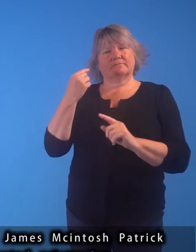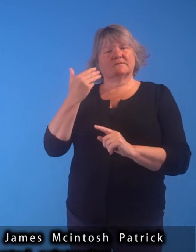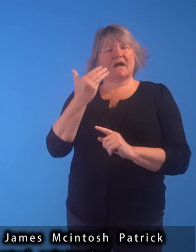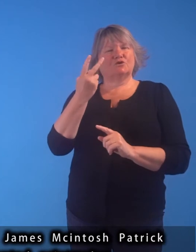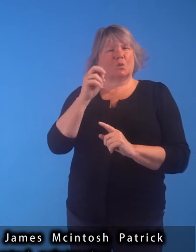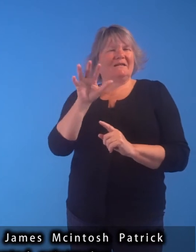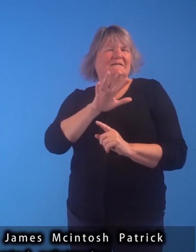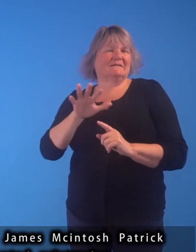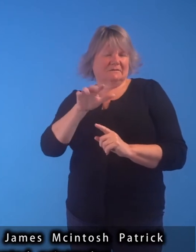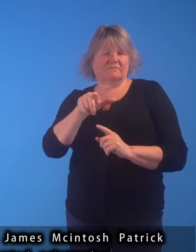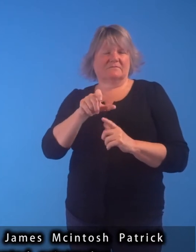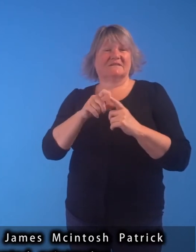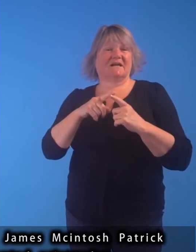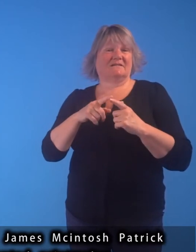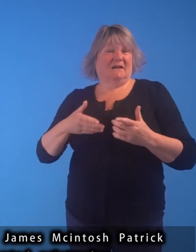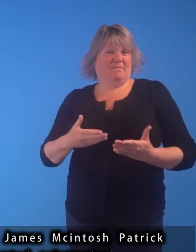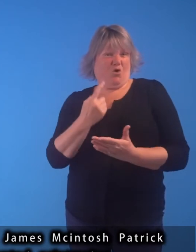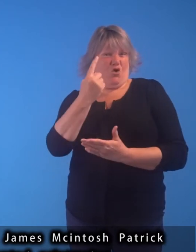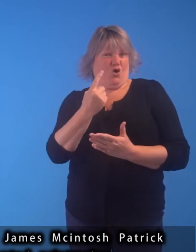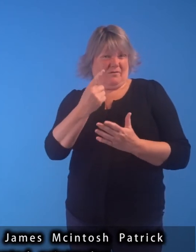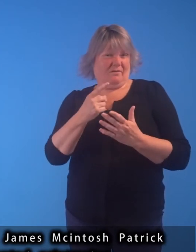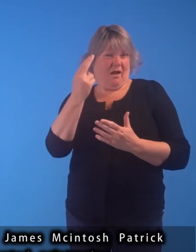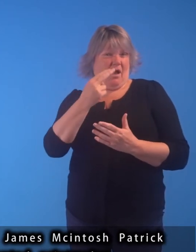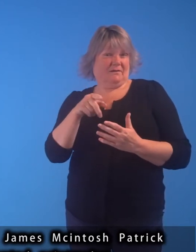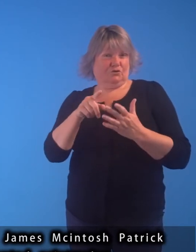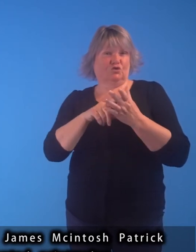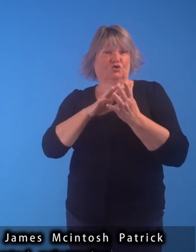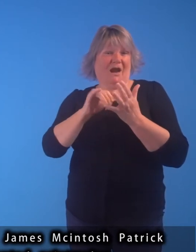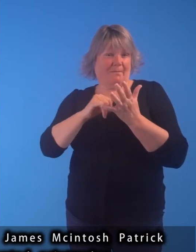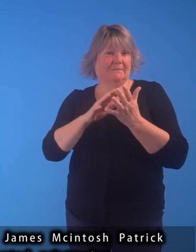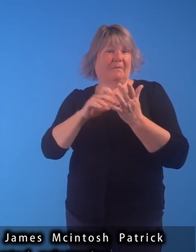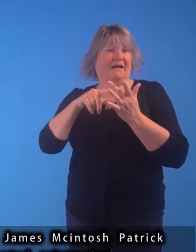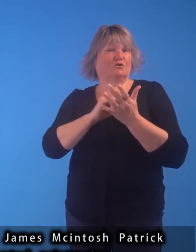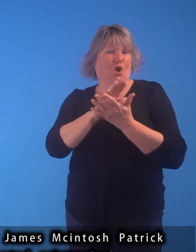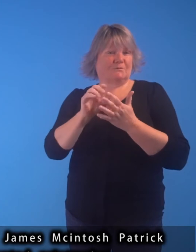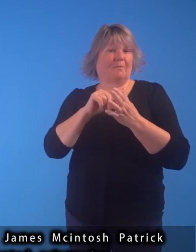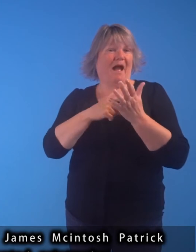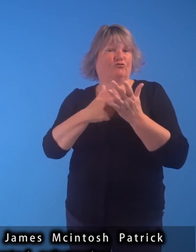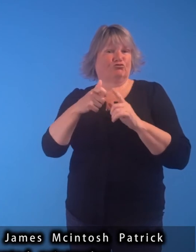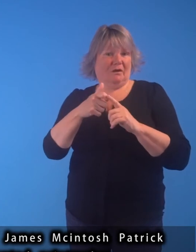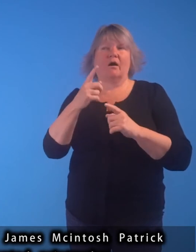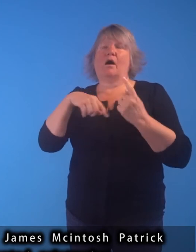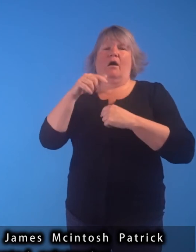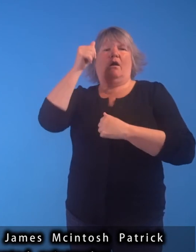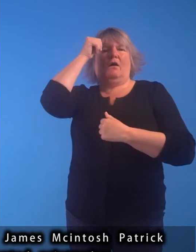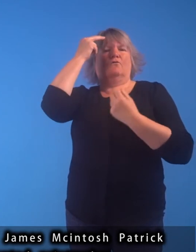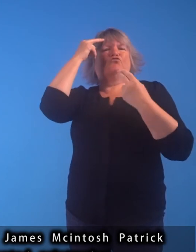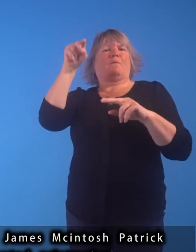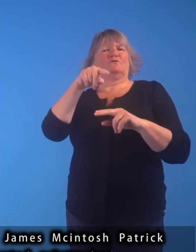In the 1920s In the Dundee-born artist James McIntosh Patrick made his reputation as a talented